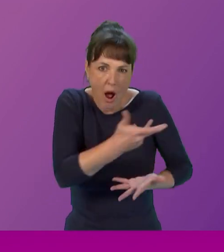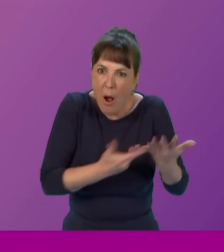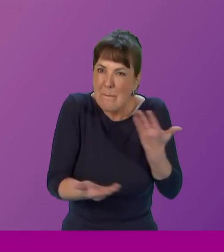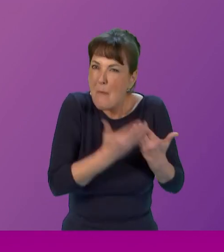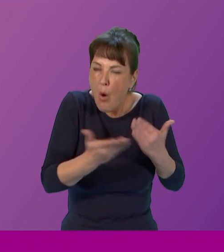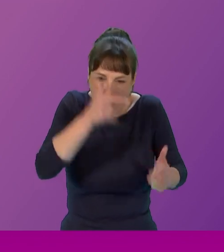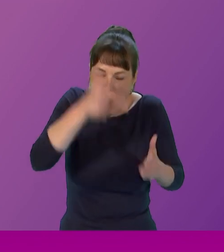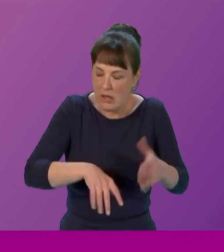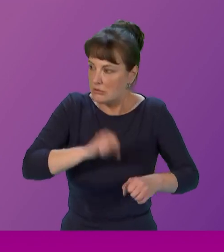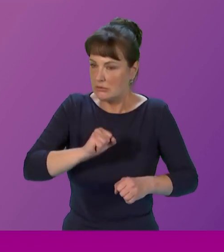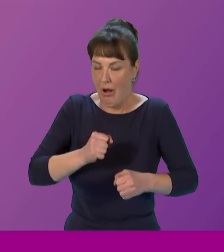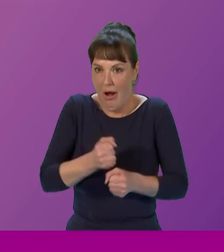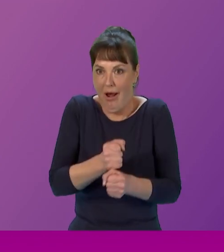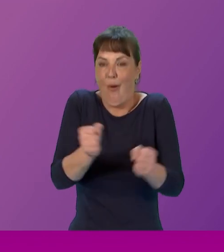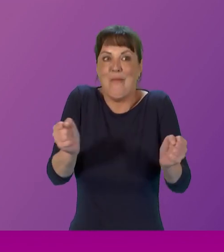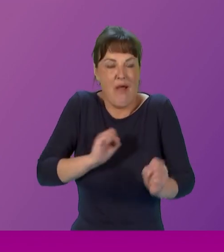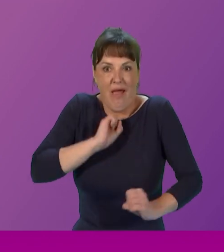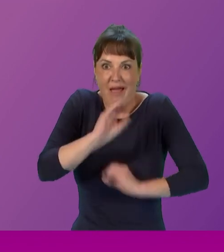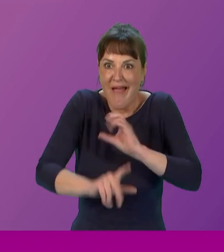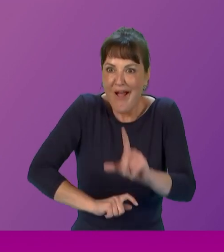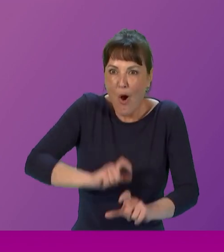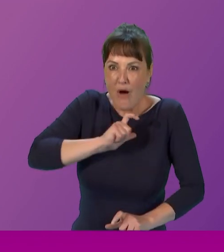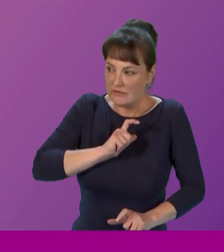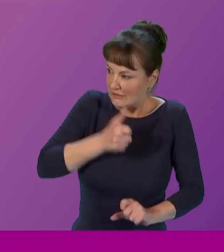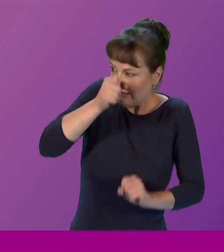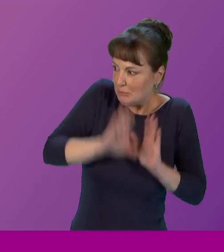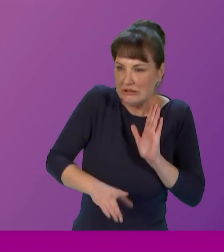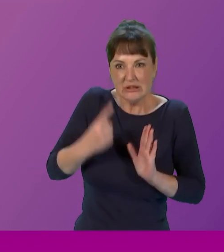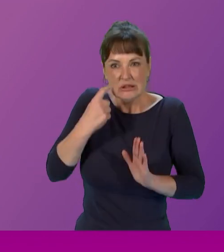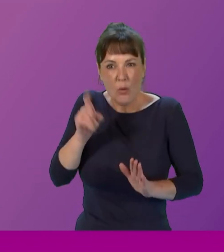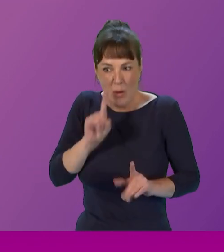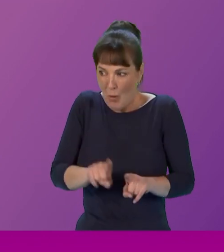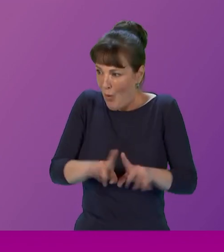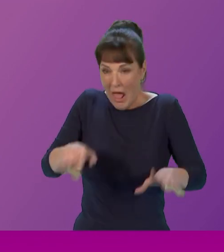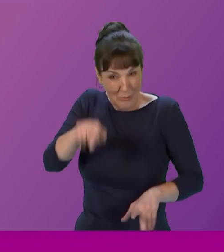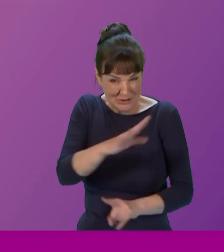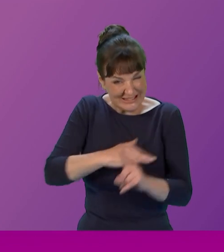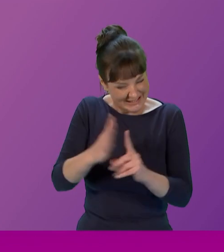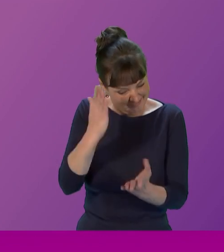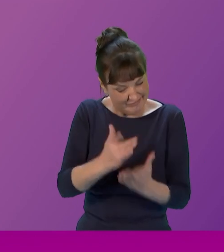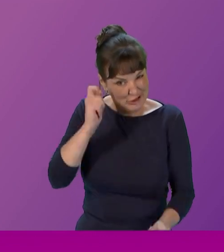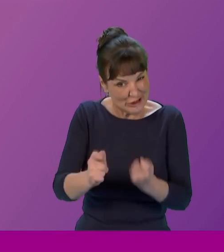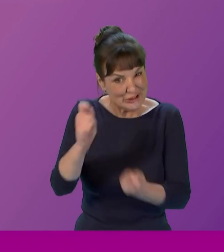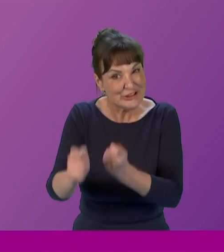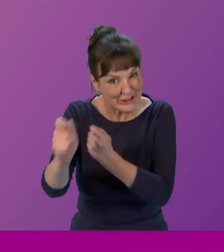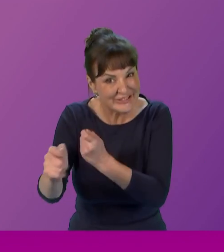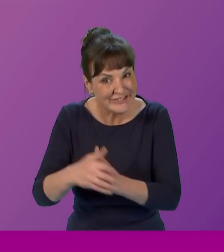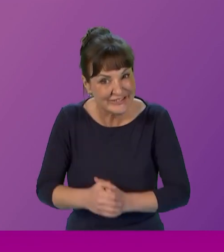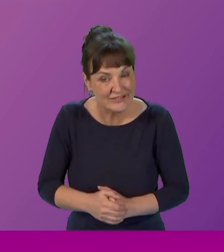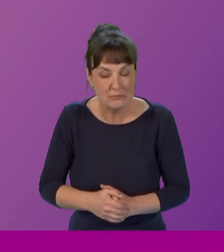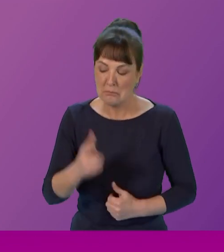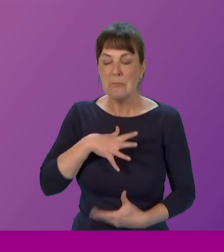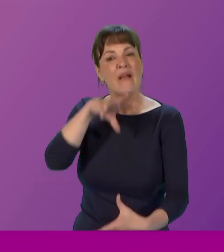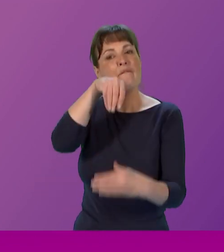confidence to open up further discussion about our experiences as young women in this ever-changing society my involvement with the